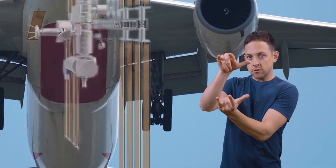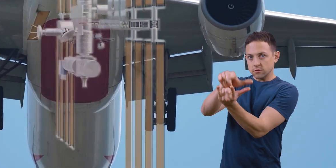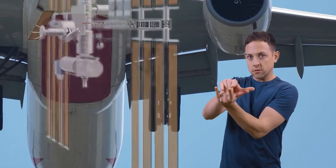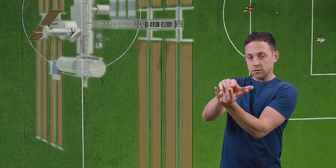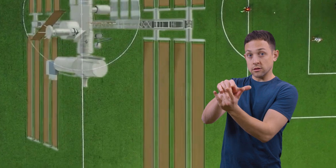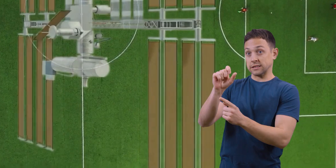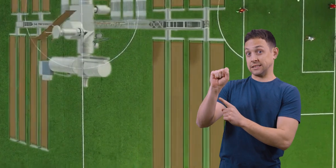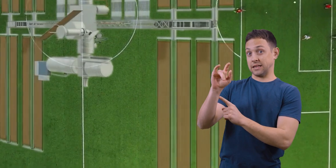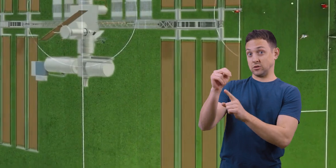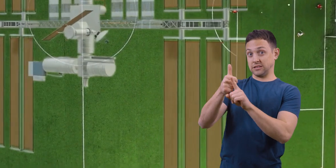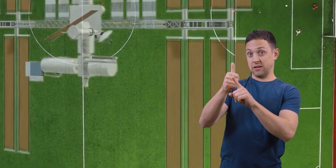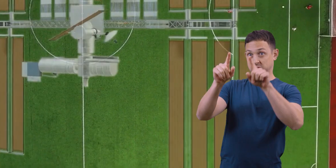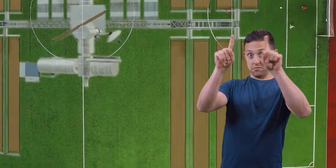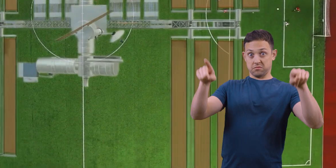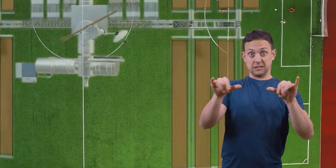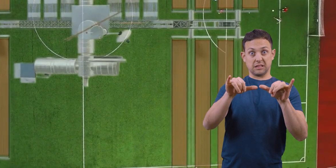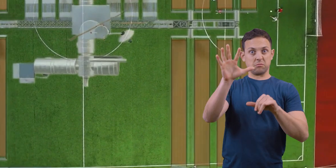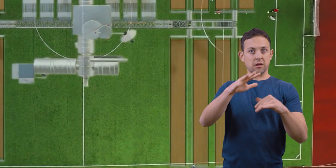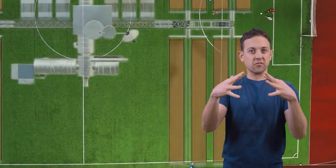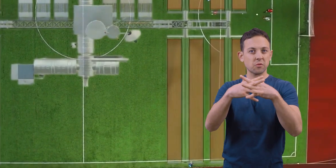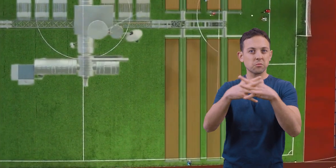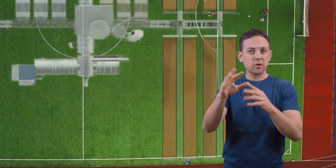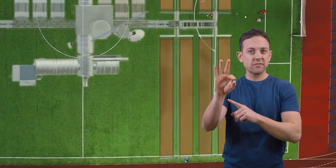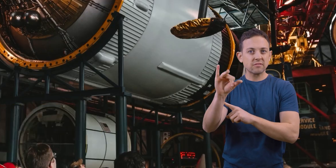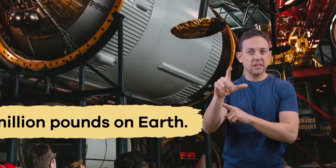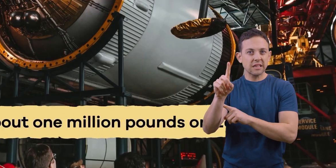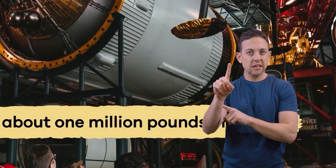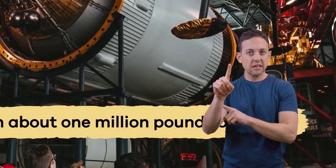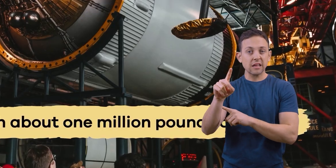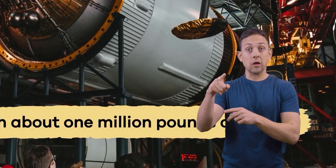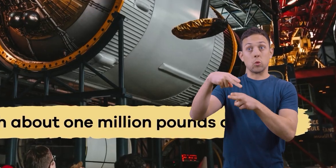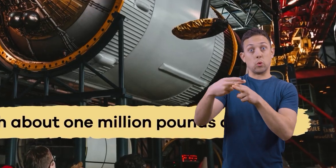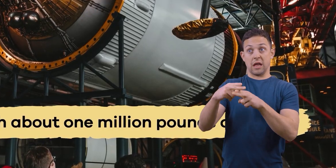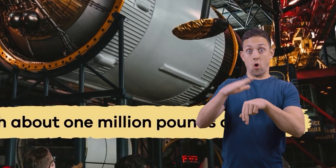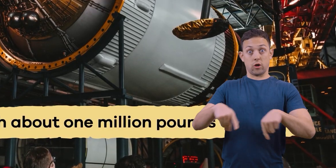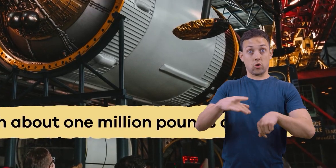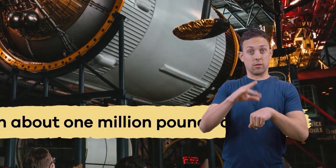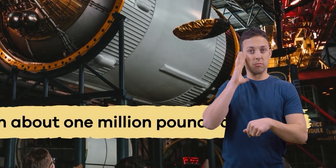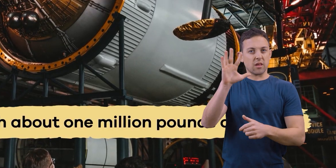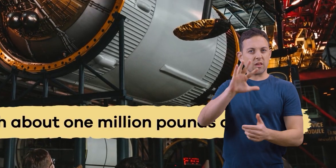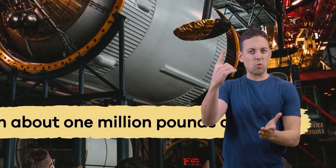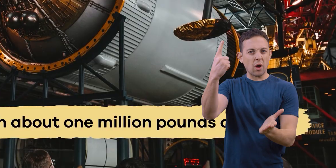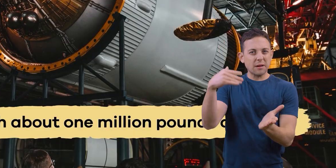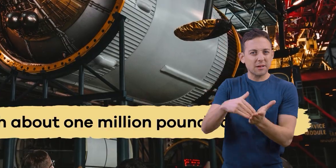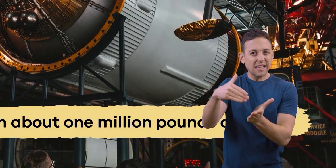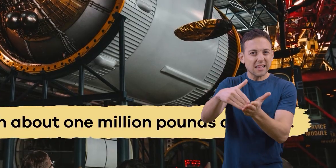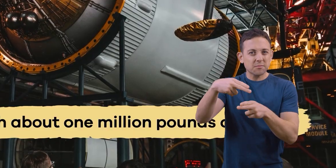The station itself is about the size of a football field, and it would weigh about one million pounds on Earth.